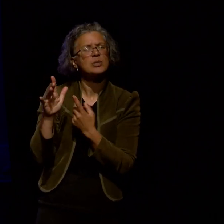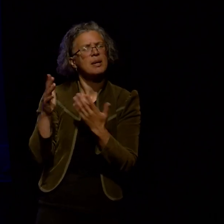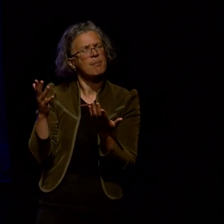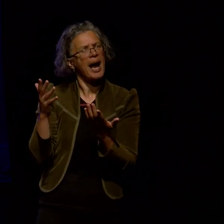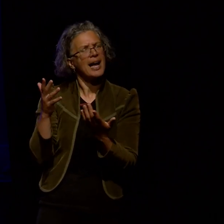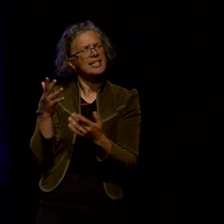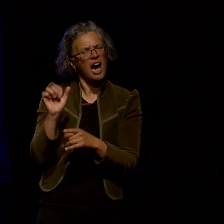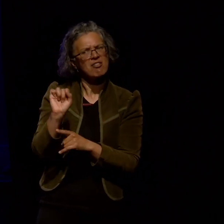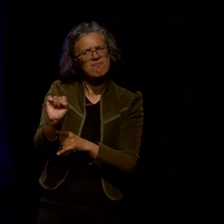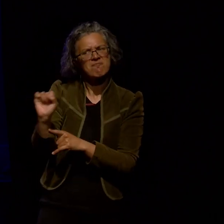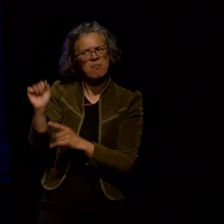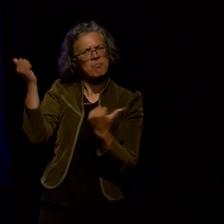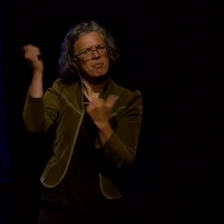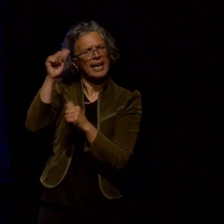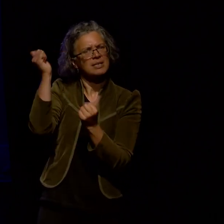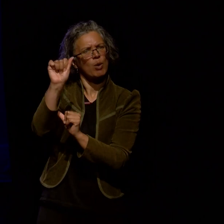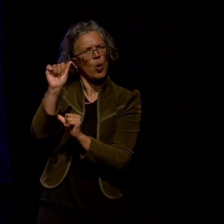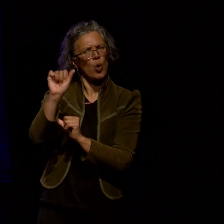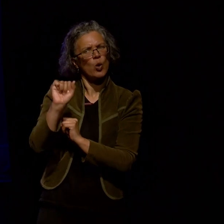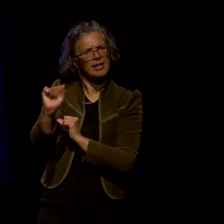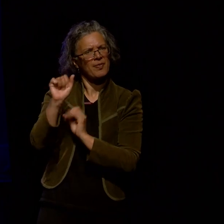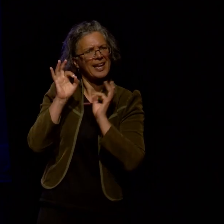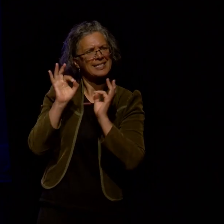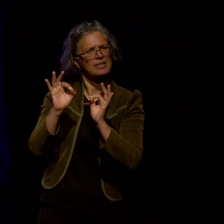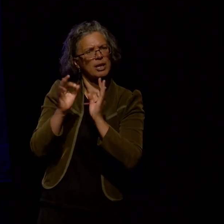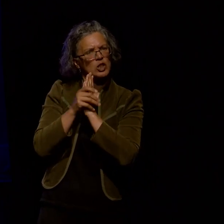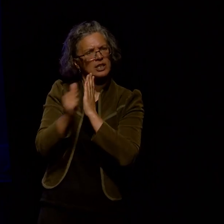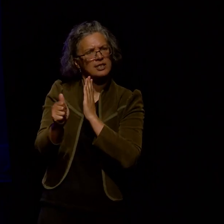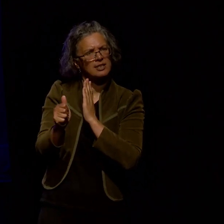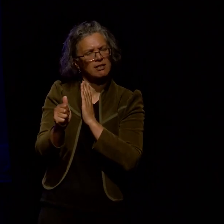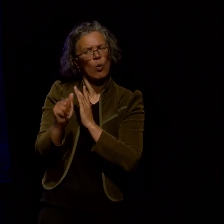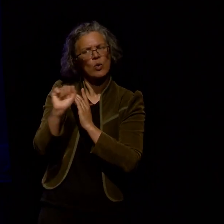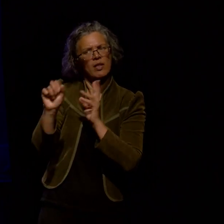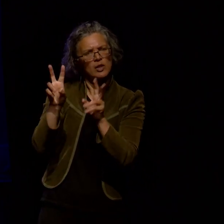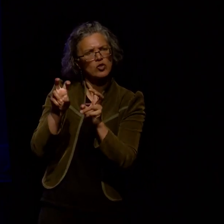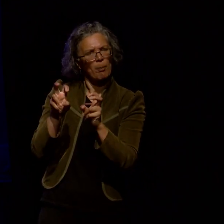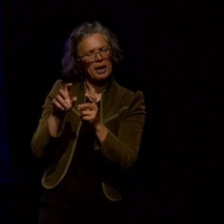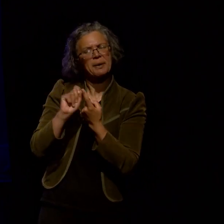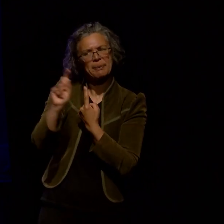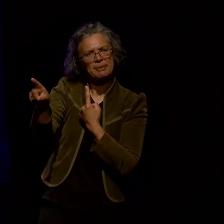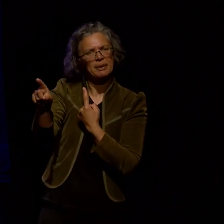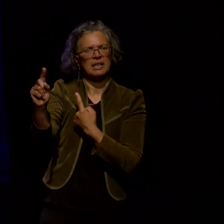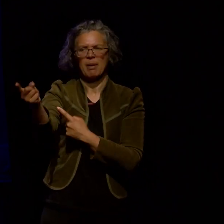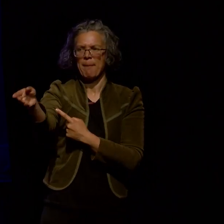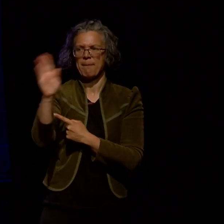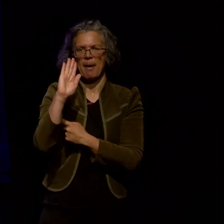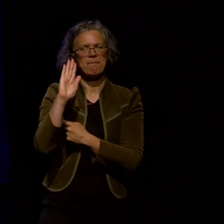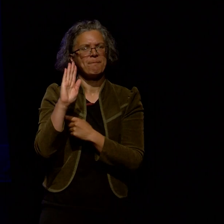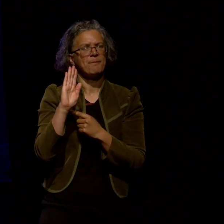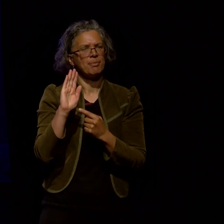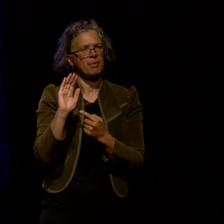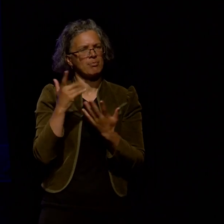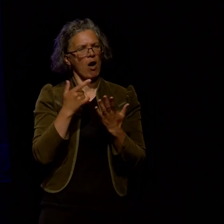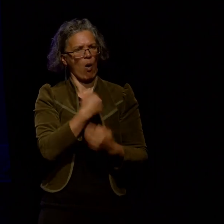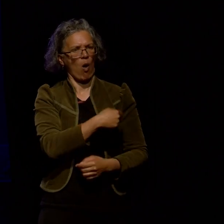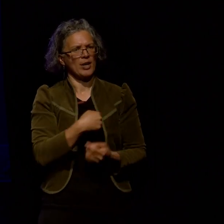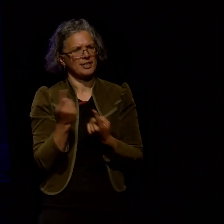people with a pre-existing specialist interest in a particular topic and those people they keep me honest and they fill in holes in